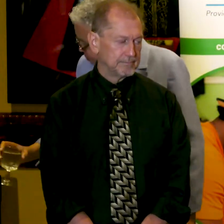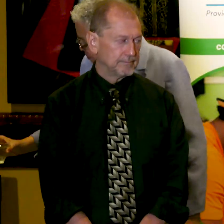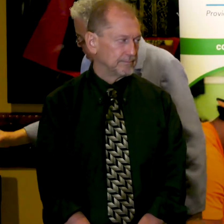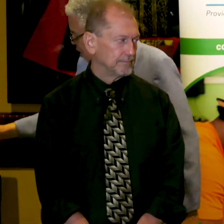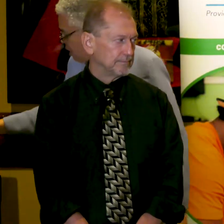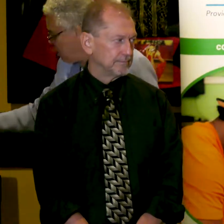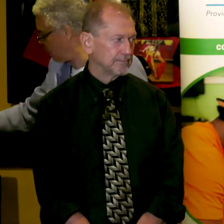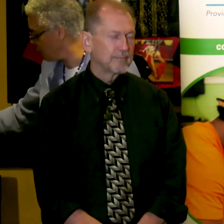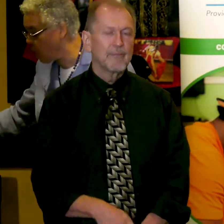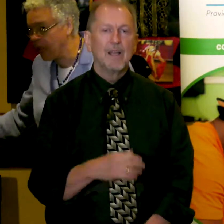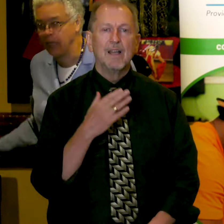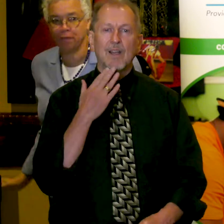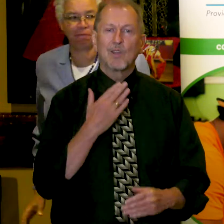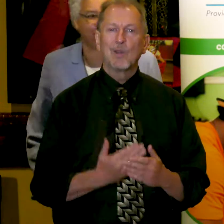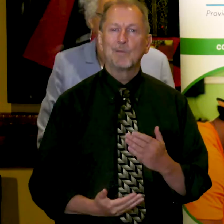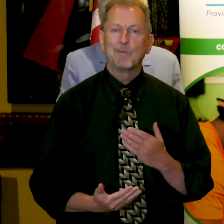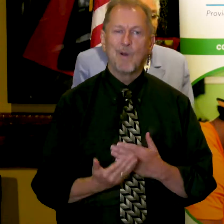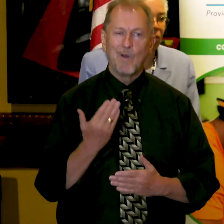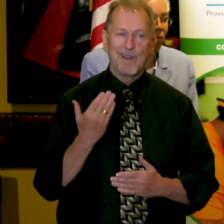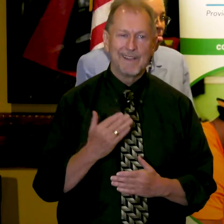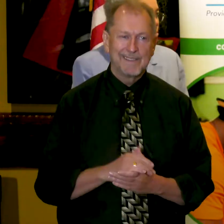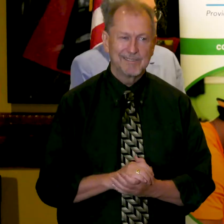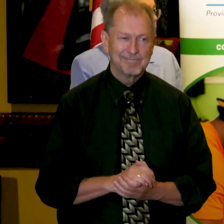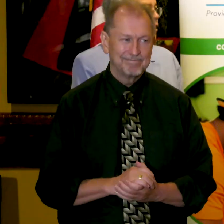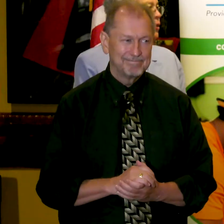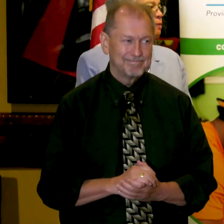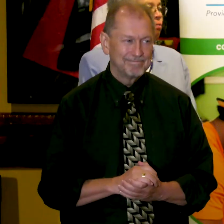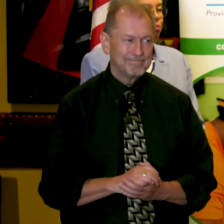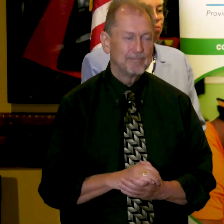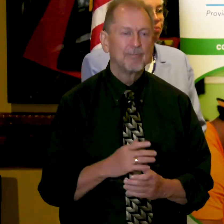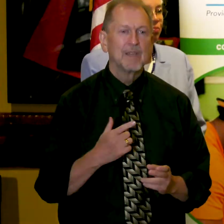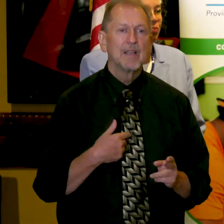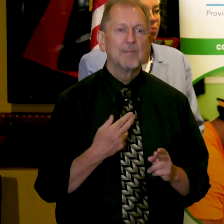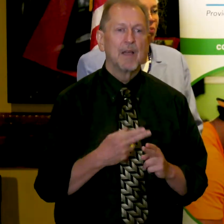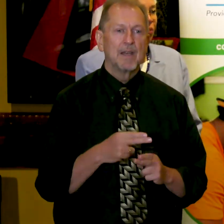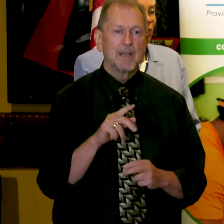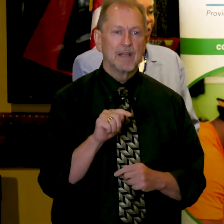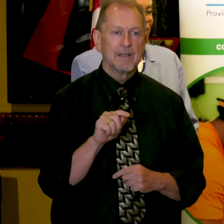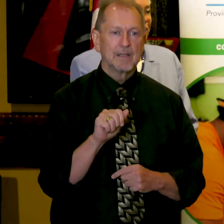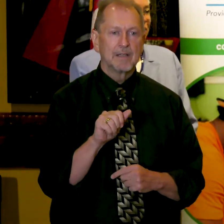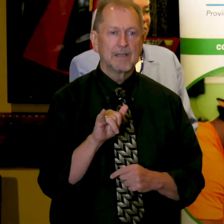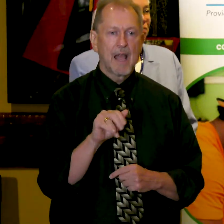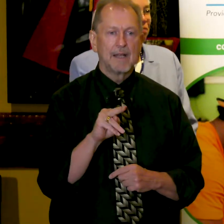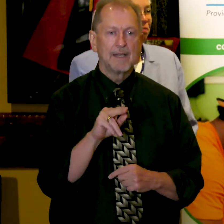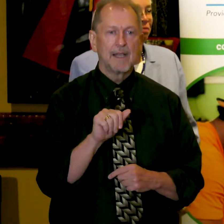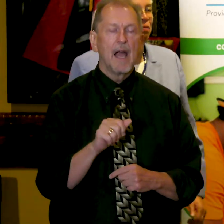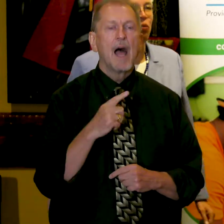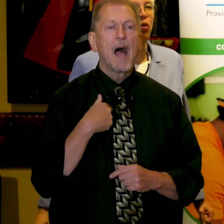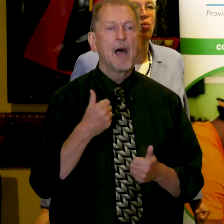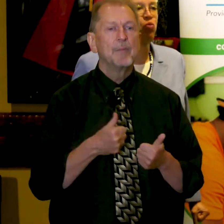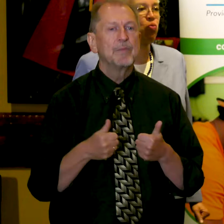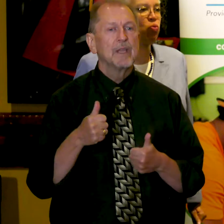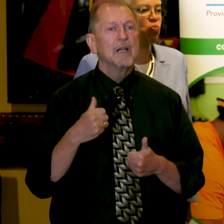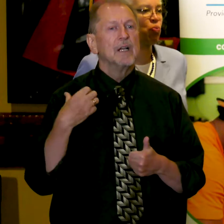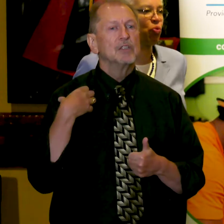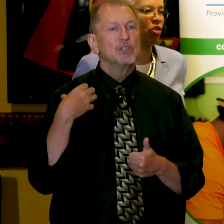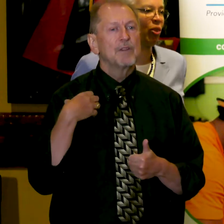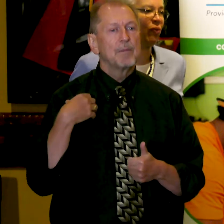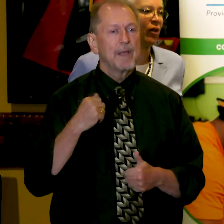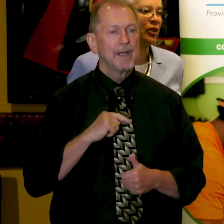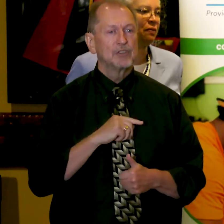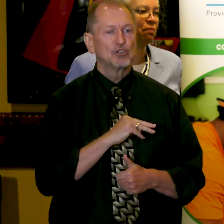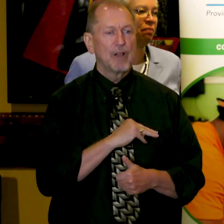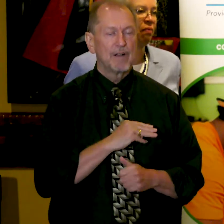Good morning. Good morning. My name is Tania Anthony. am the chief administrative officer for the Bureau of